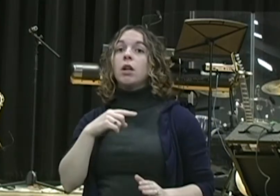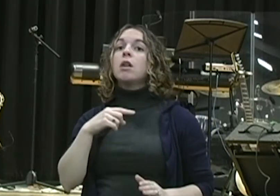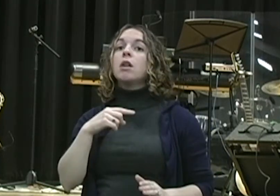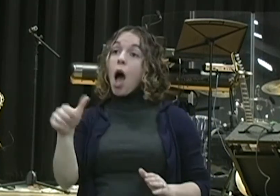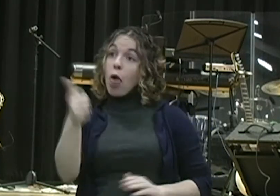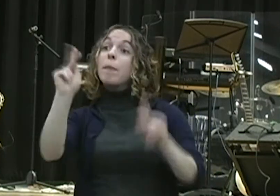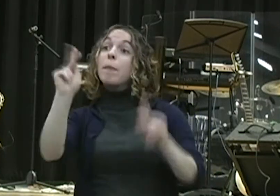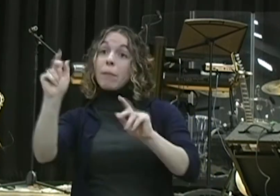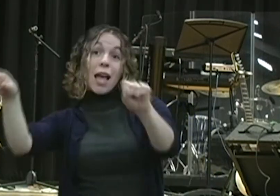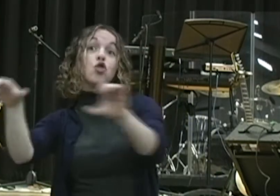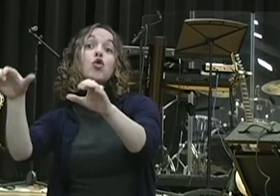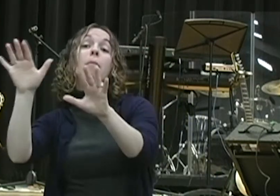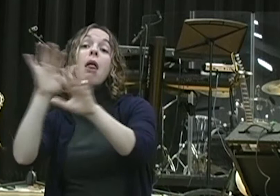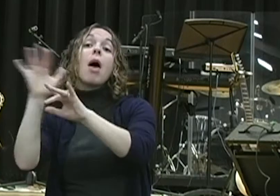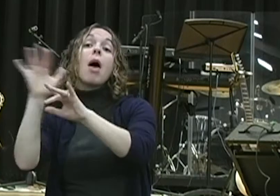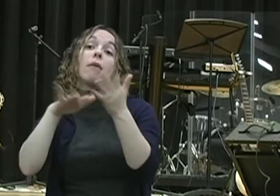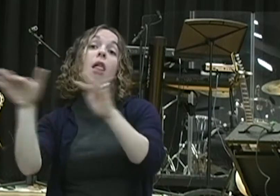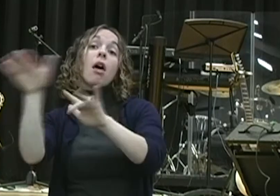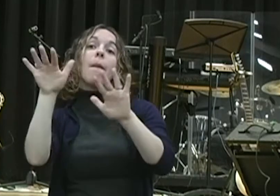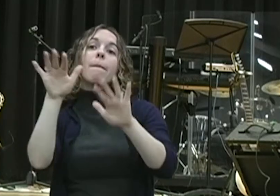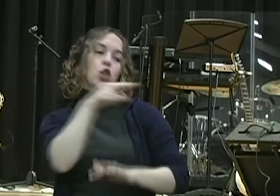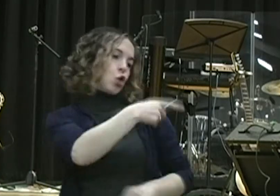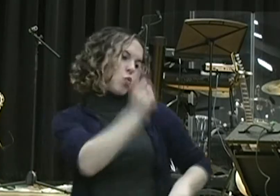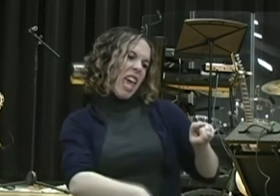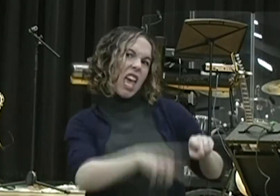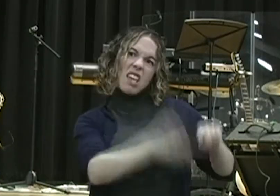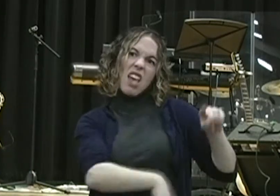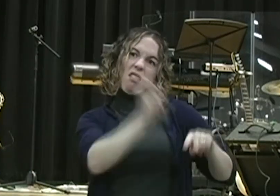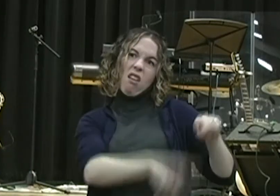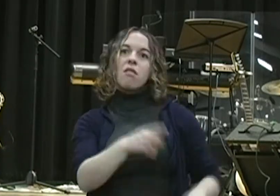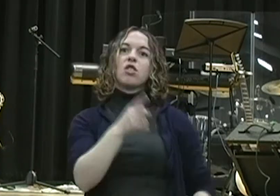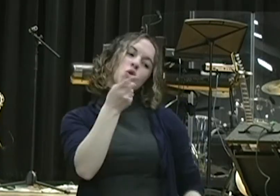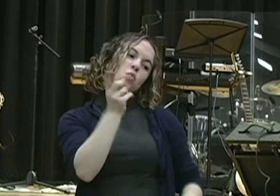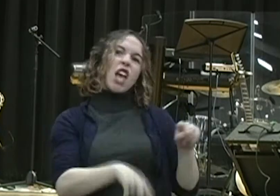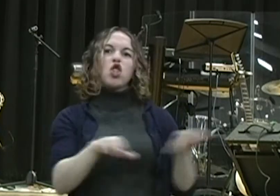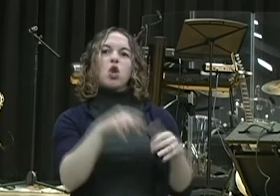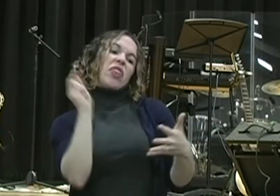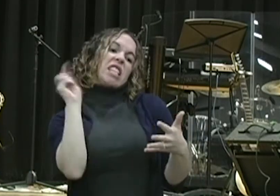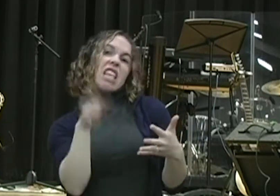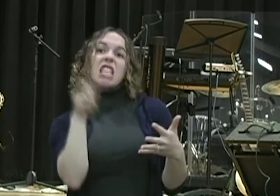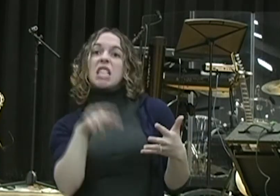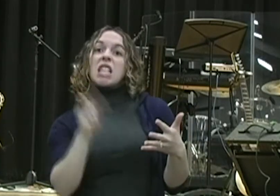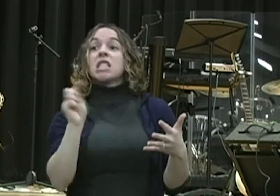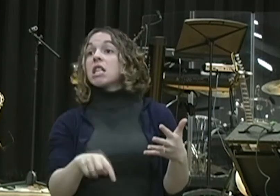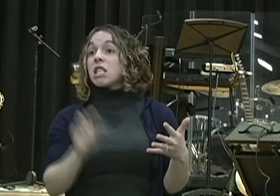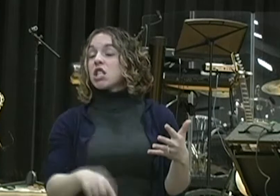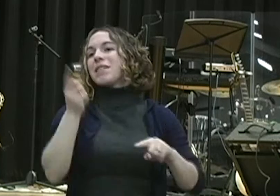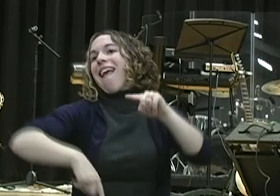And it was described to me that there's a place in your spiritual life where you say, I'm not just going to do, I'm not looking for a way